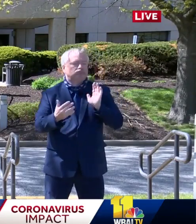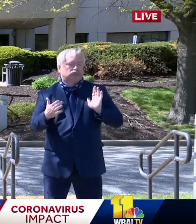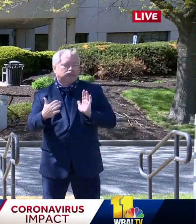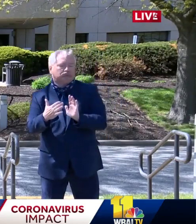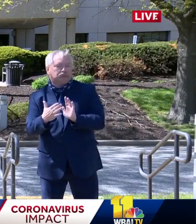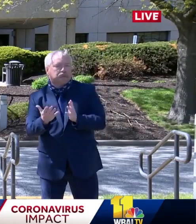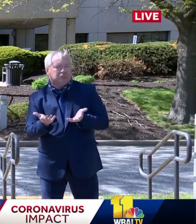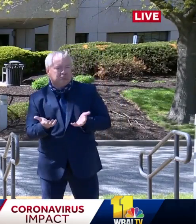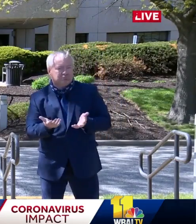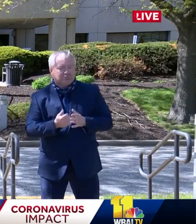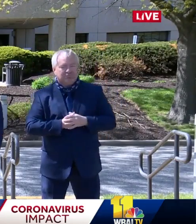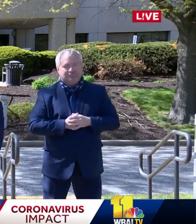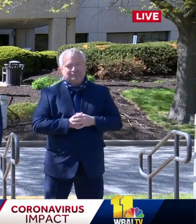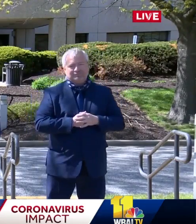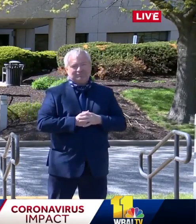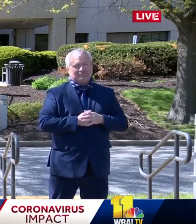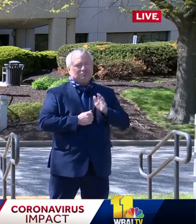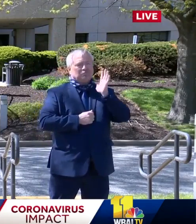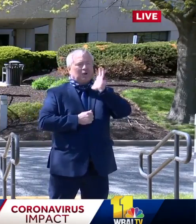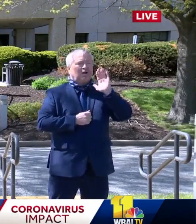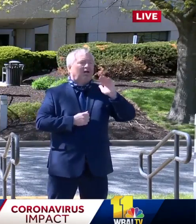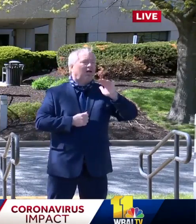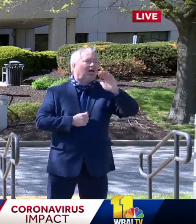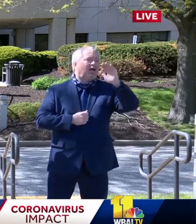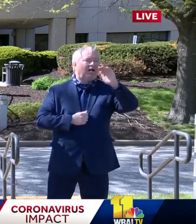as we get on the back side of this peak.